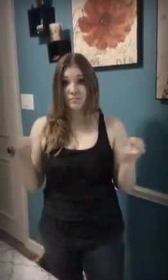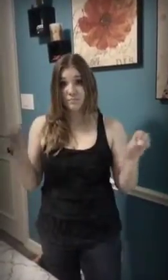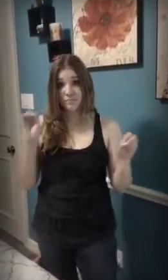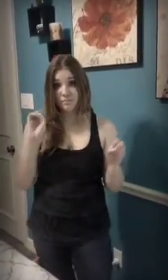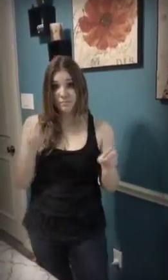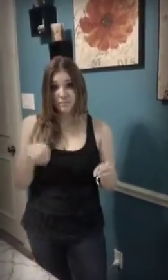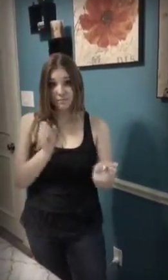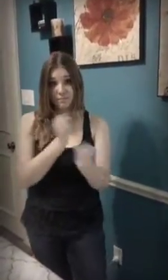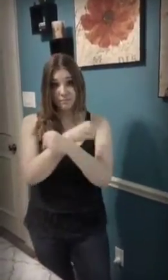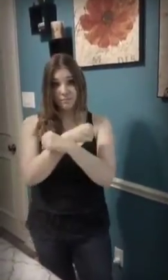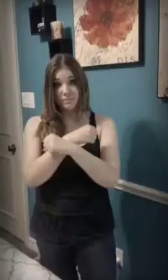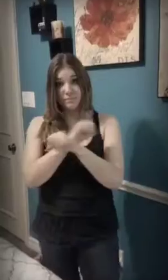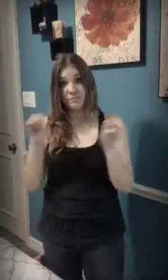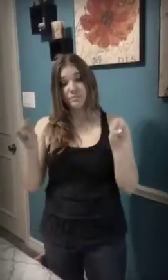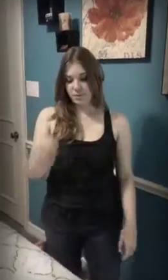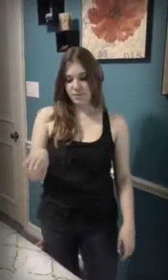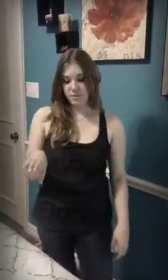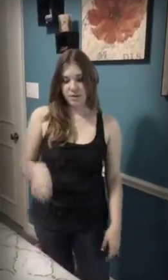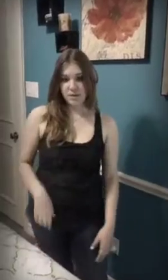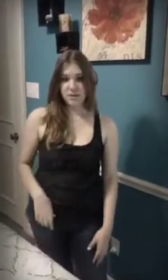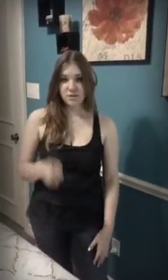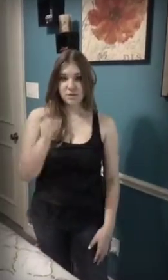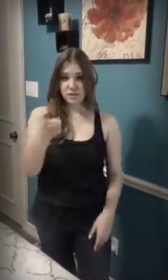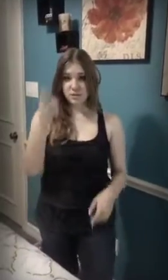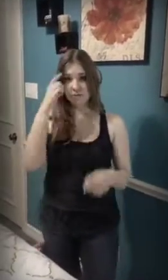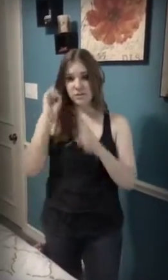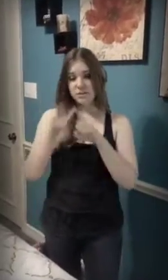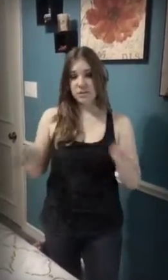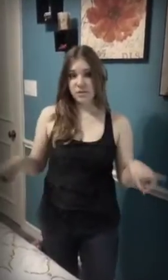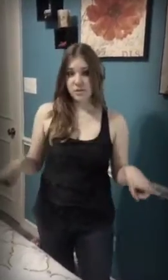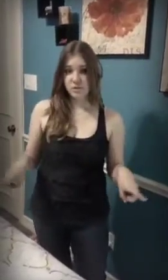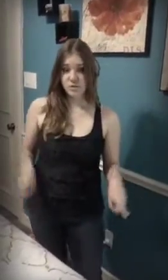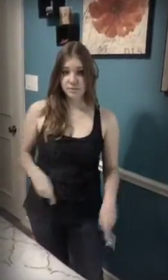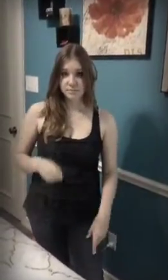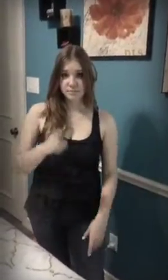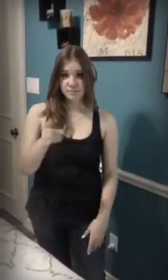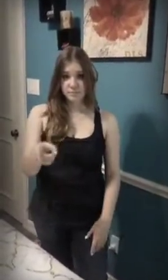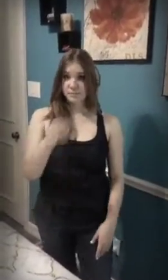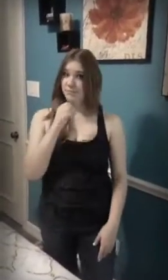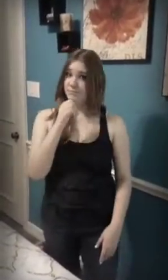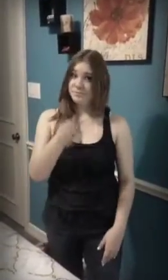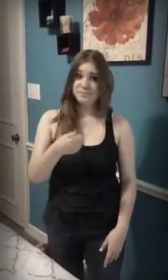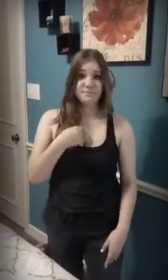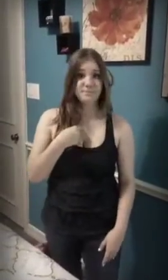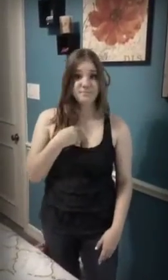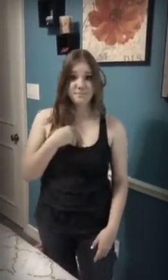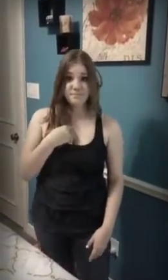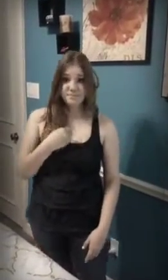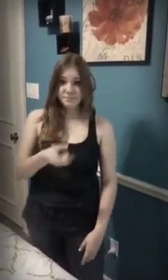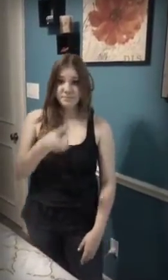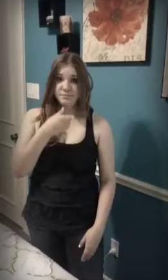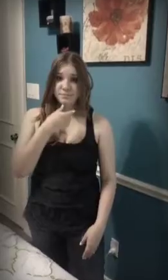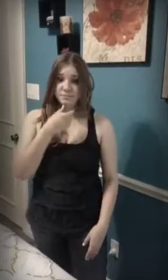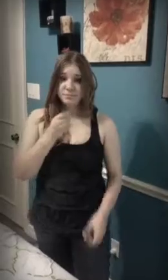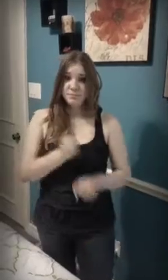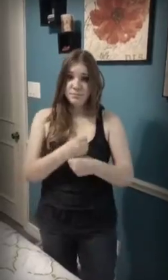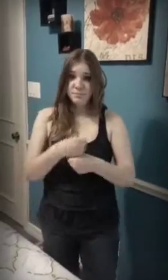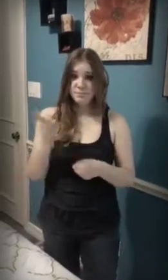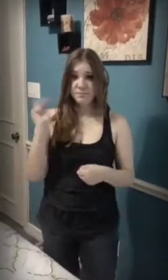one here to save Who cares if you disagree? You are not me who made you king